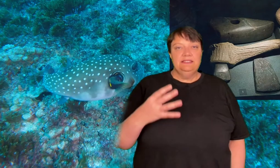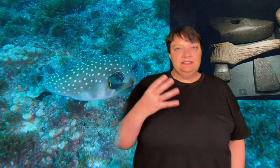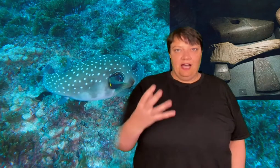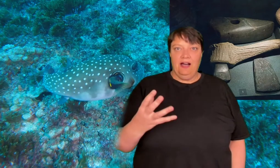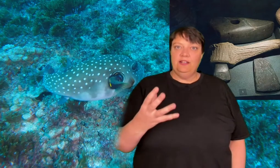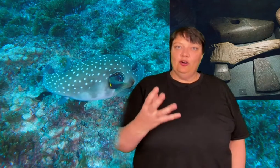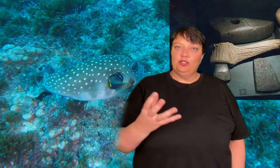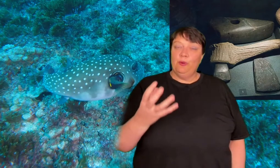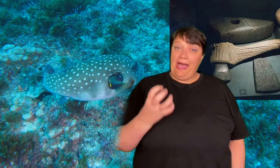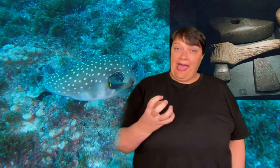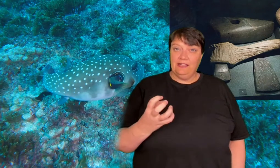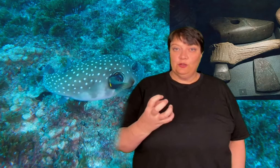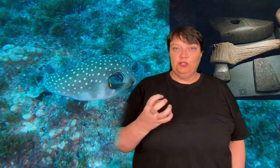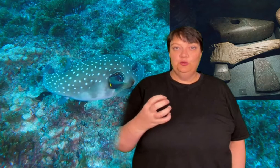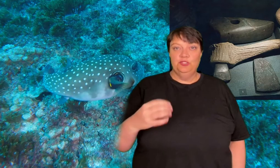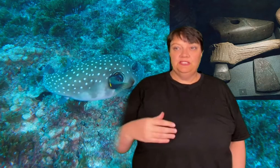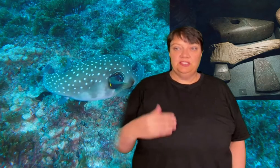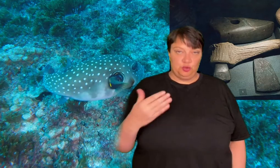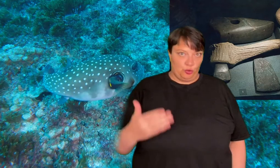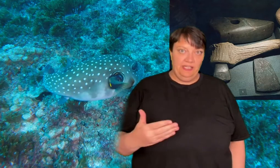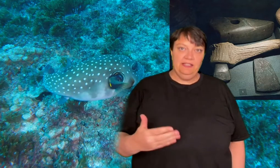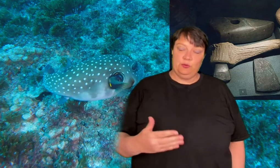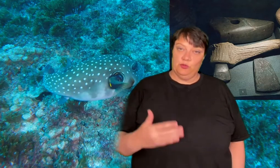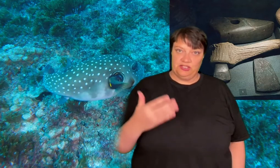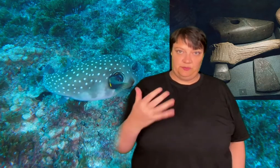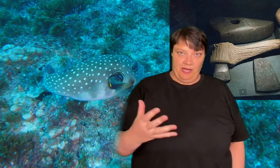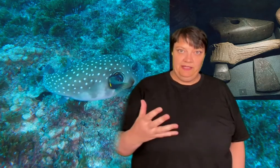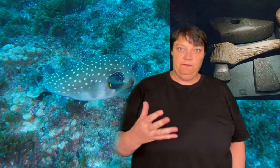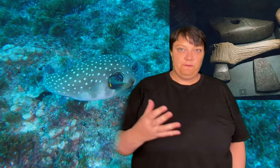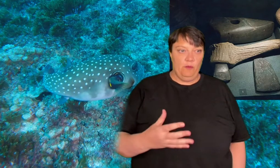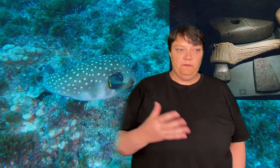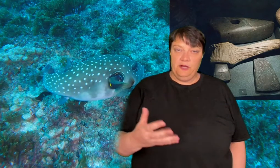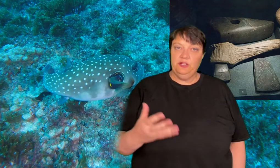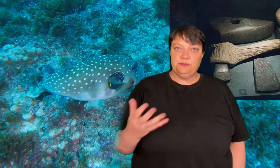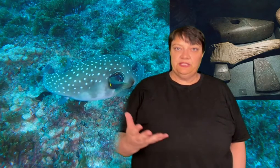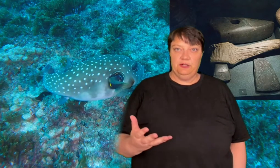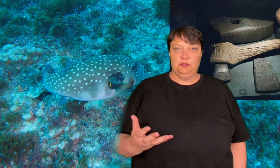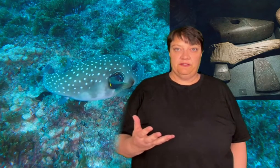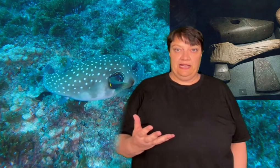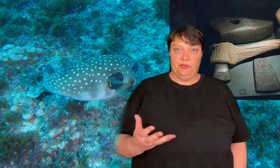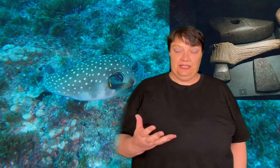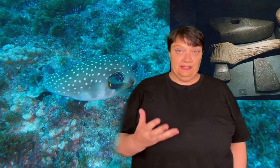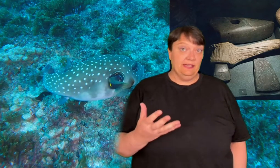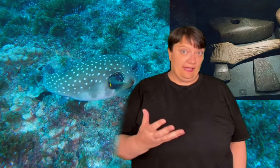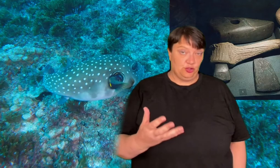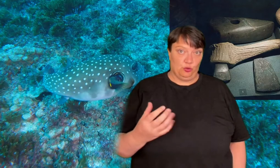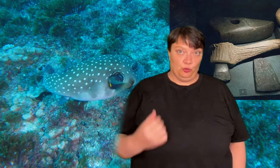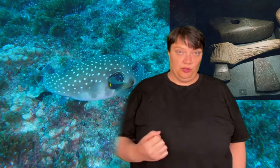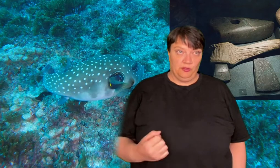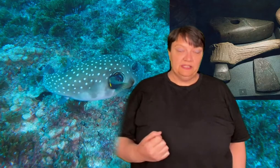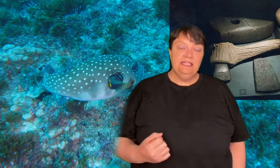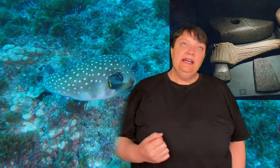tied onto a handle using string that was spun from various materials available in the